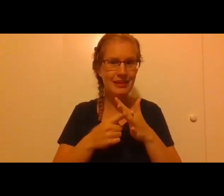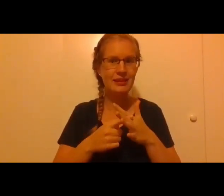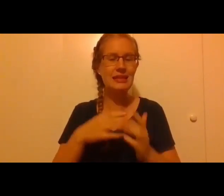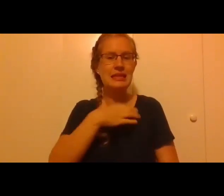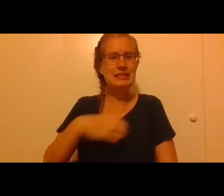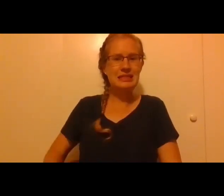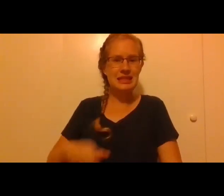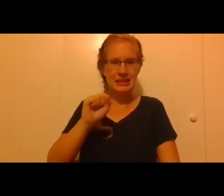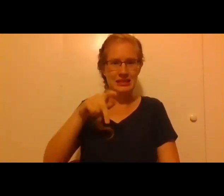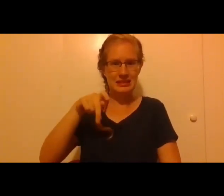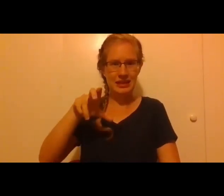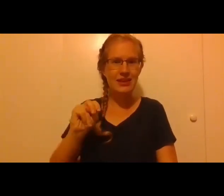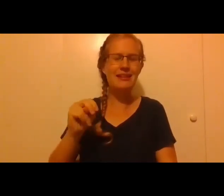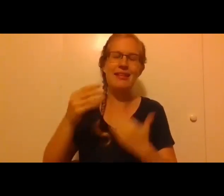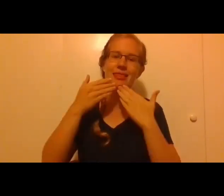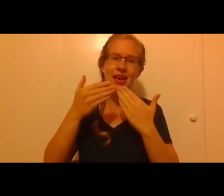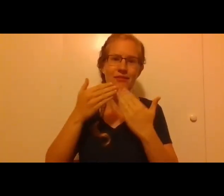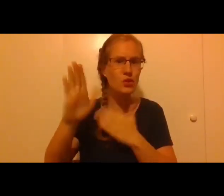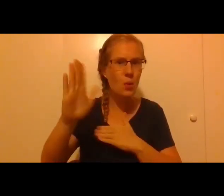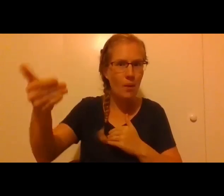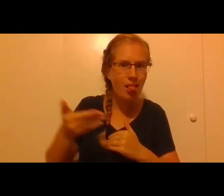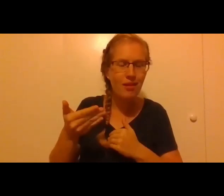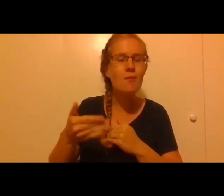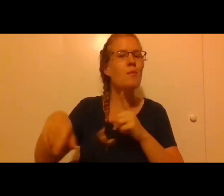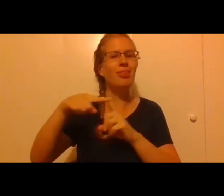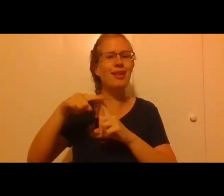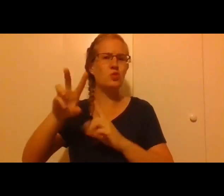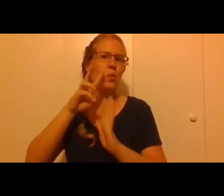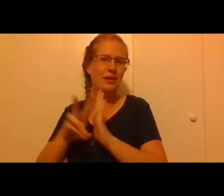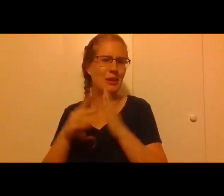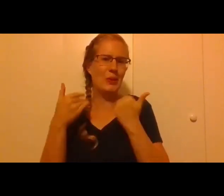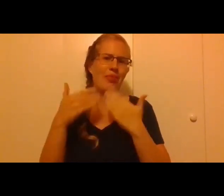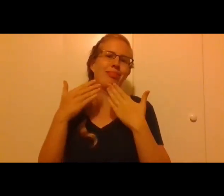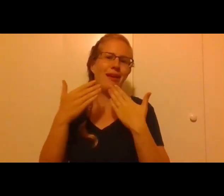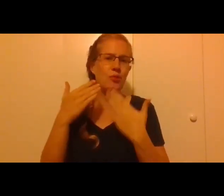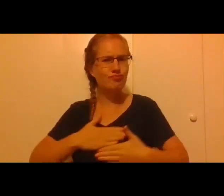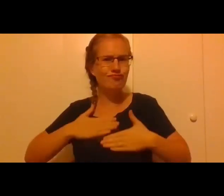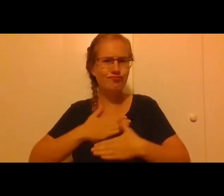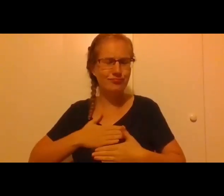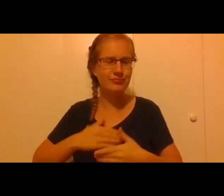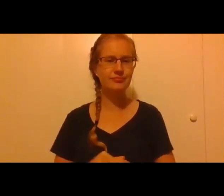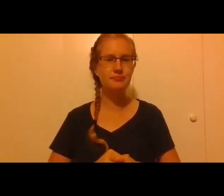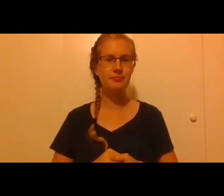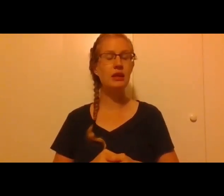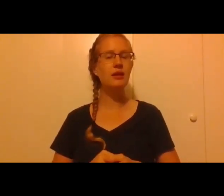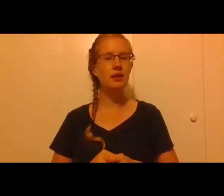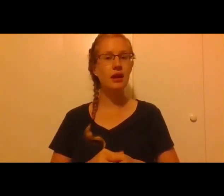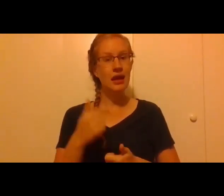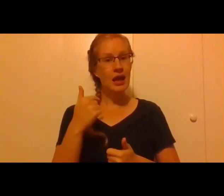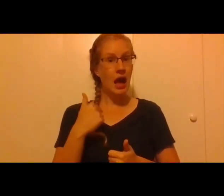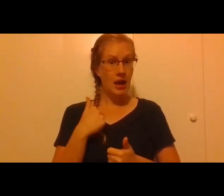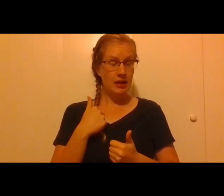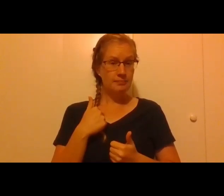Deacon Stephen, thank you for your welcome, but also for your witness. I appreciate that very much. Now, I'm going to give a